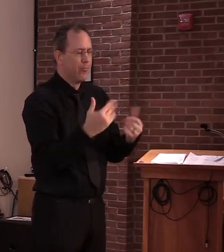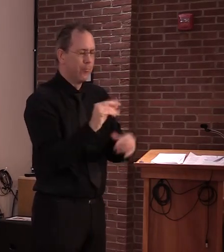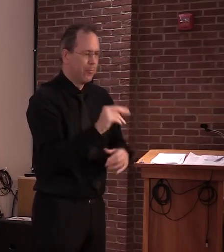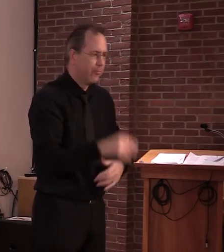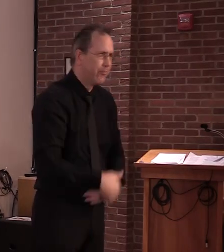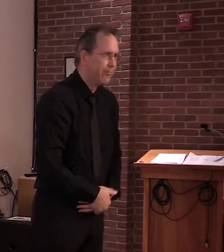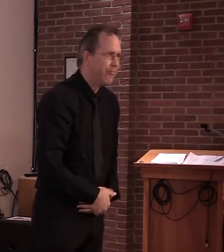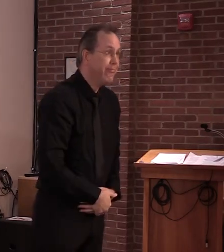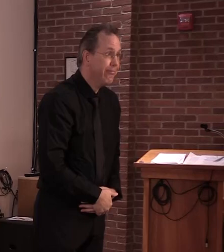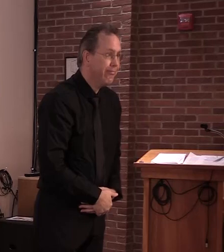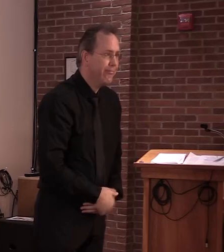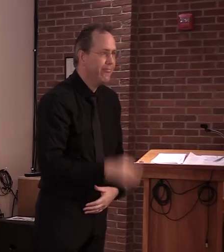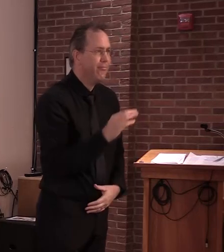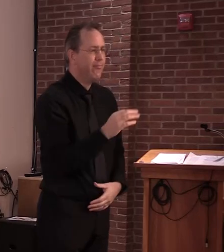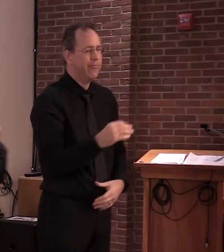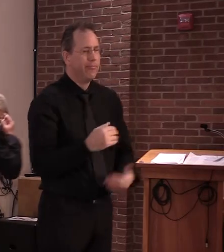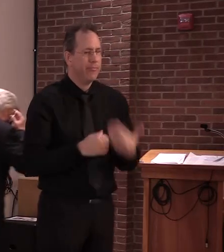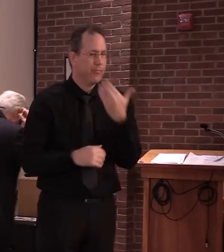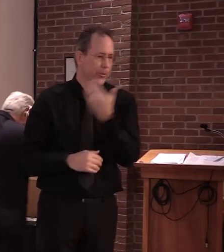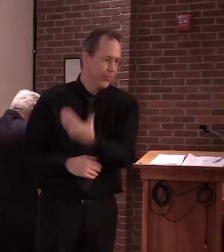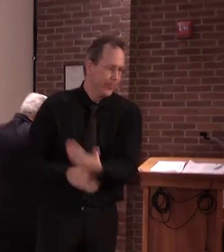Okay. Thank you so much.